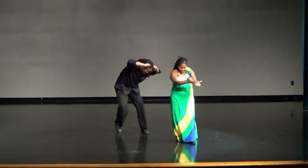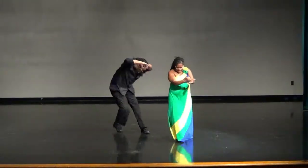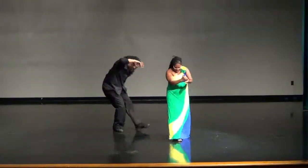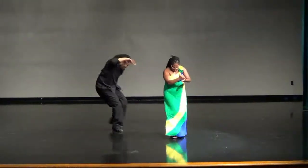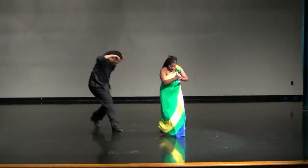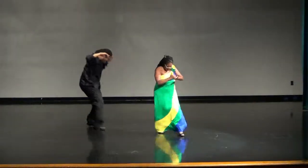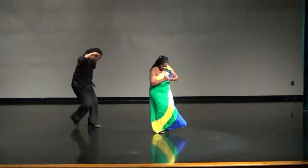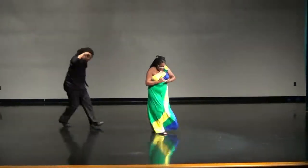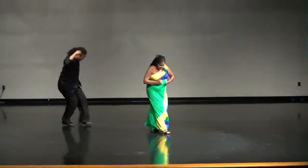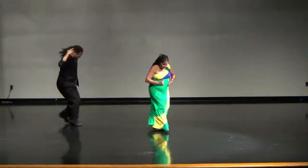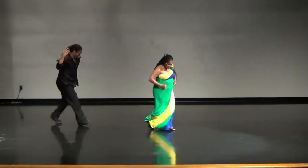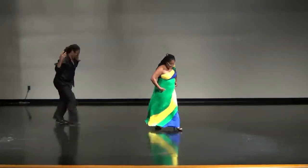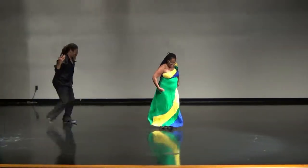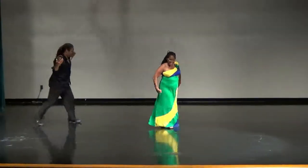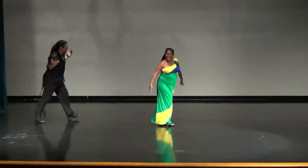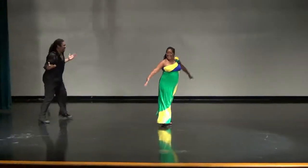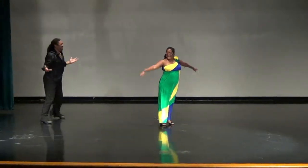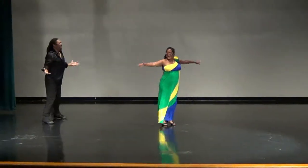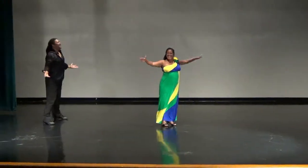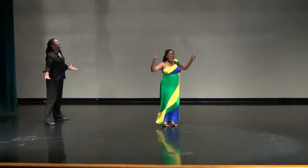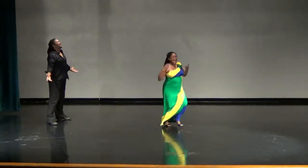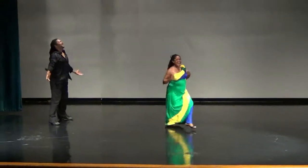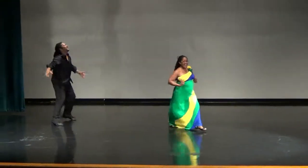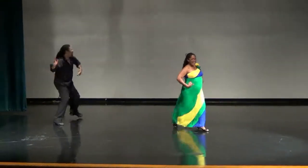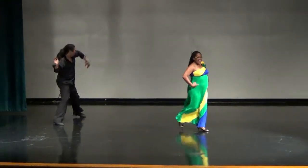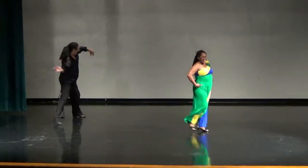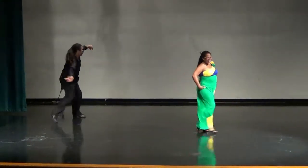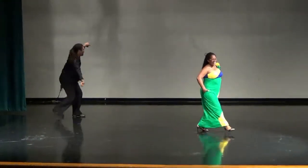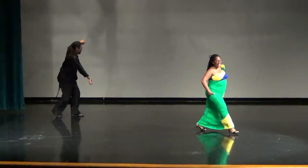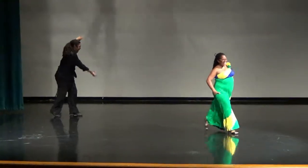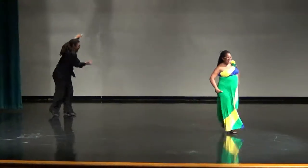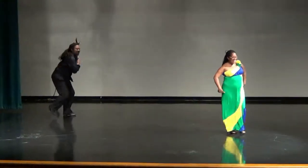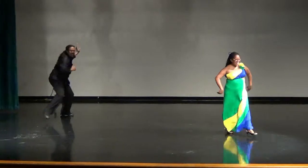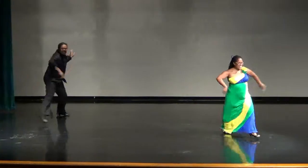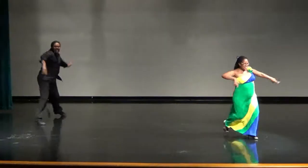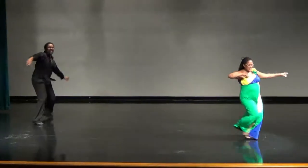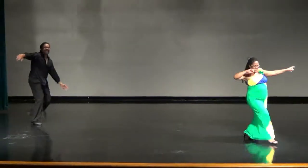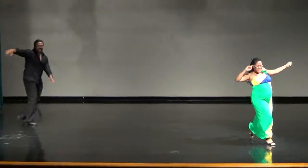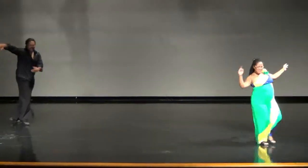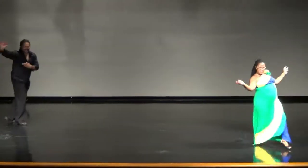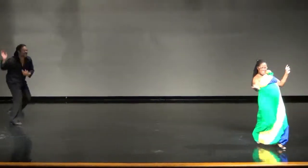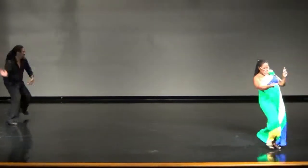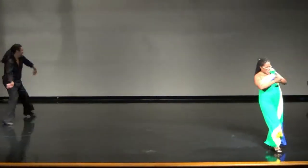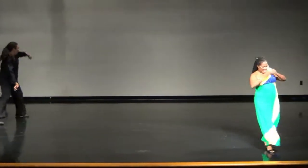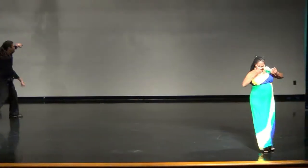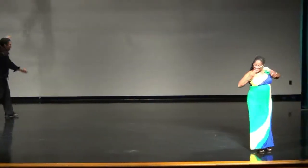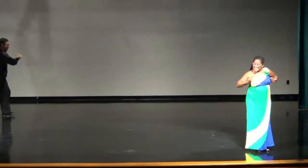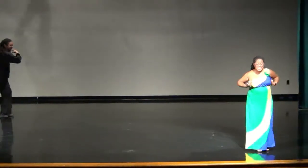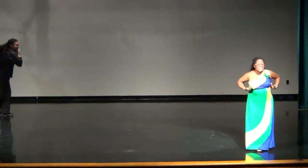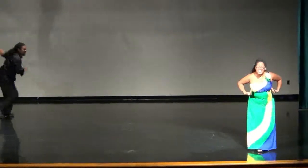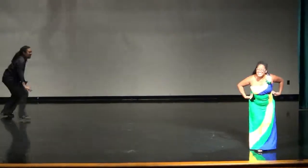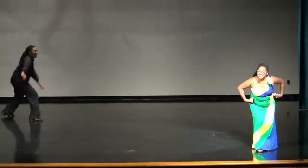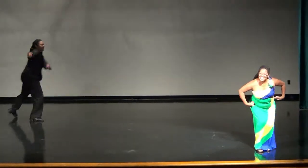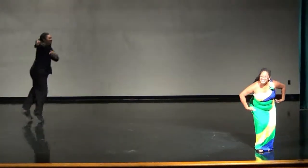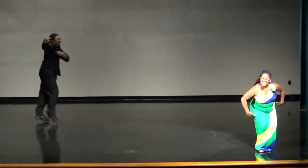hand, I'm changing, I'm